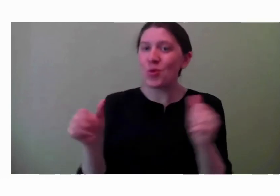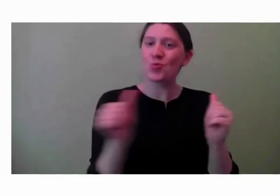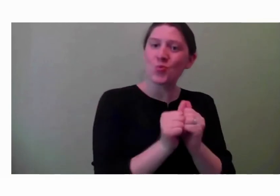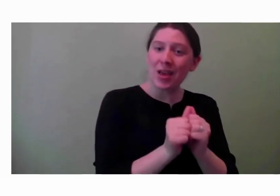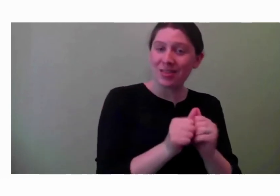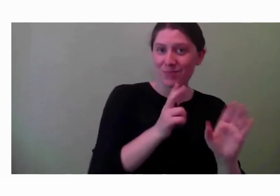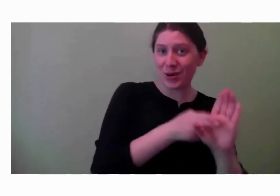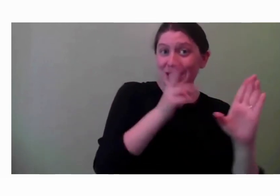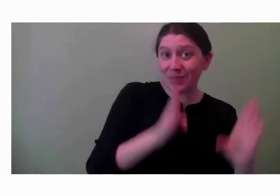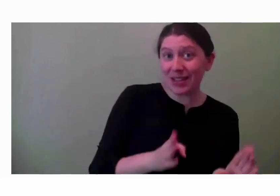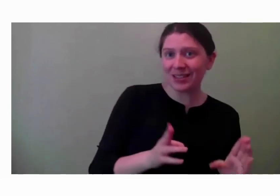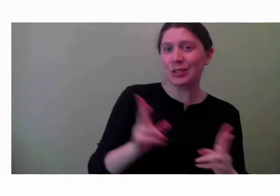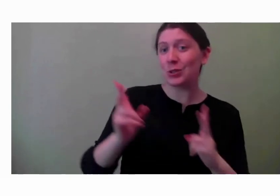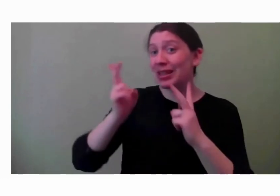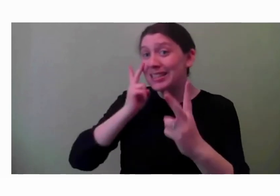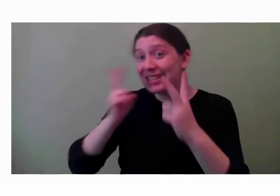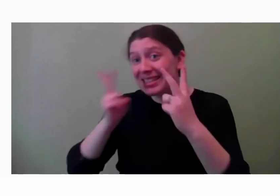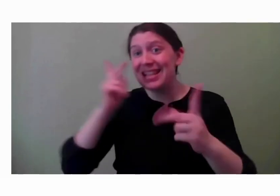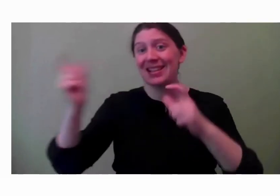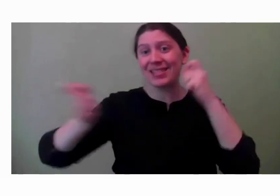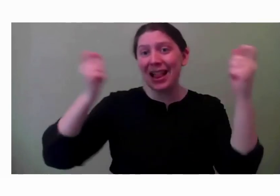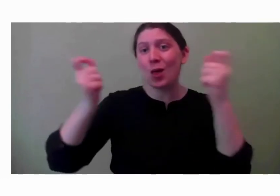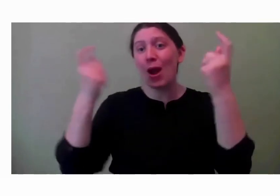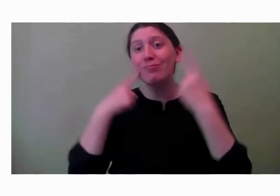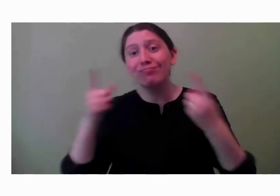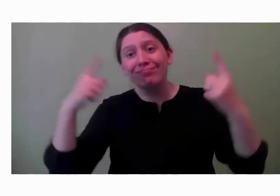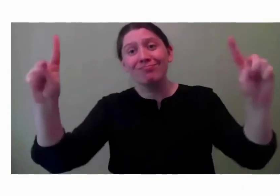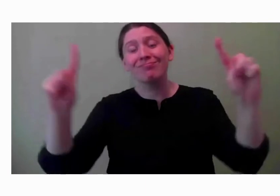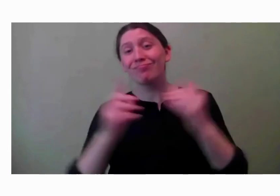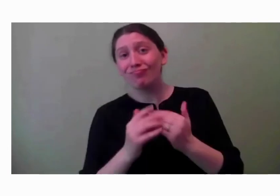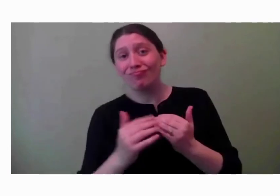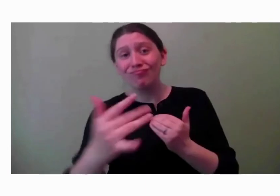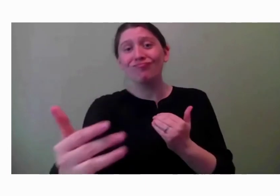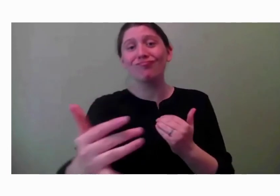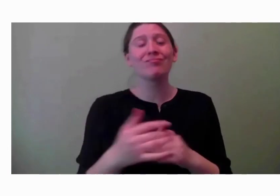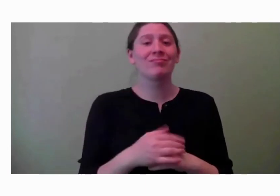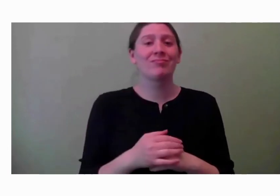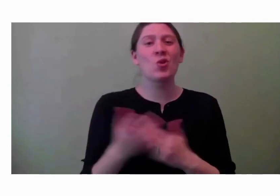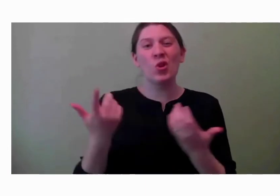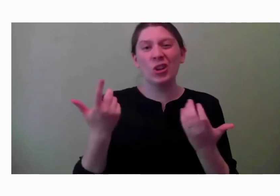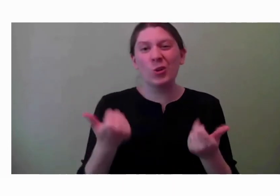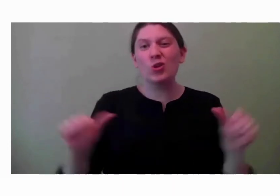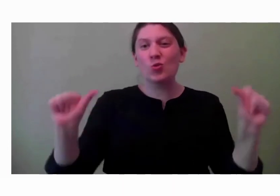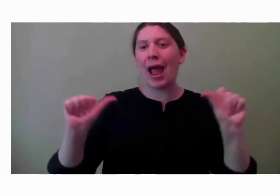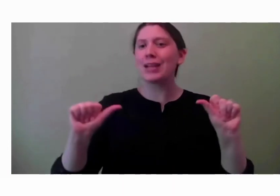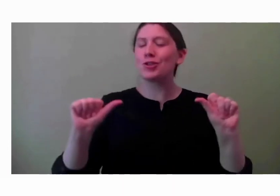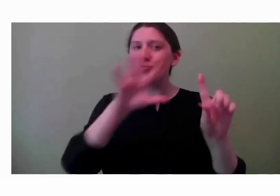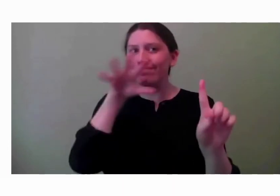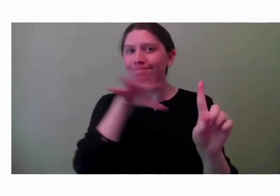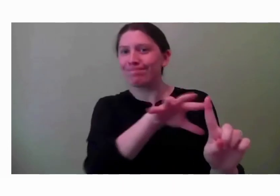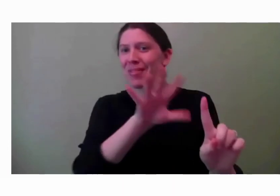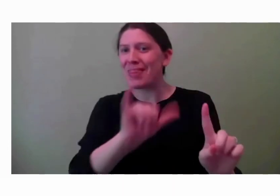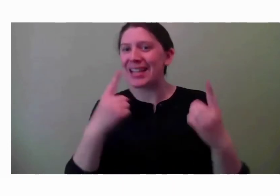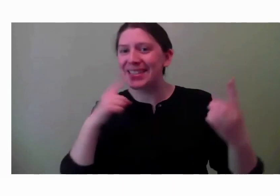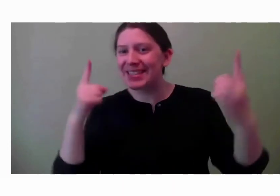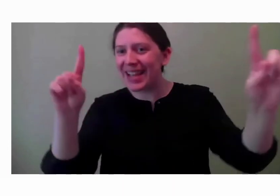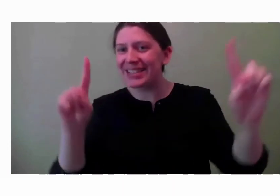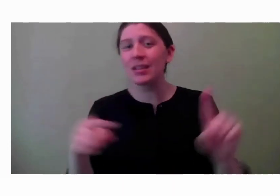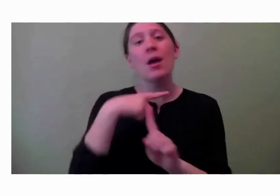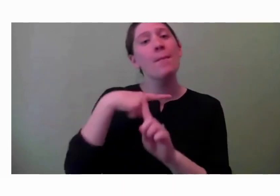celebrate the successes as we go forward. So we try to bring attention to that. And then we also offer training for rec staff at community rec